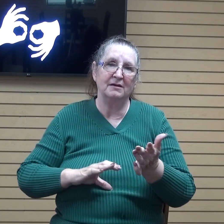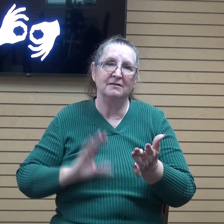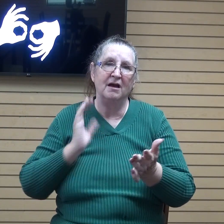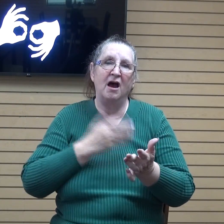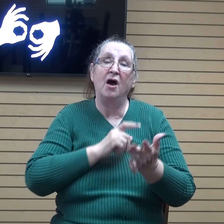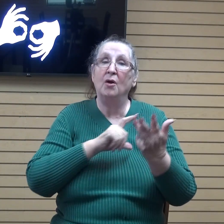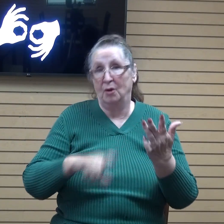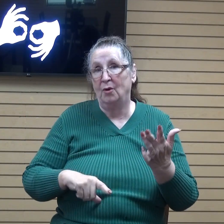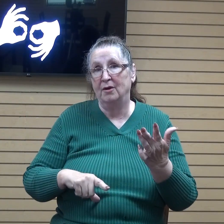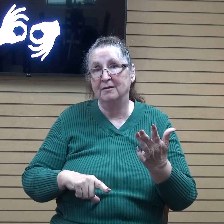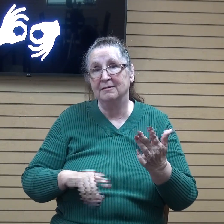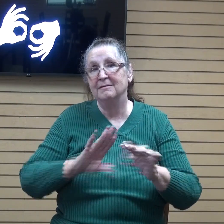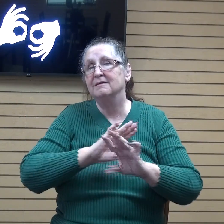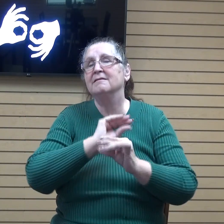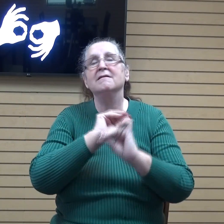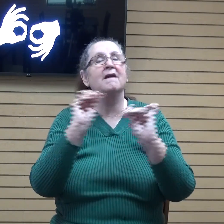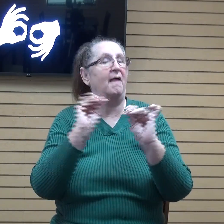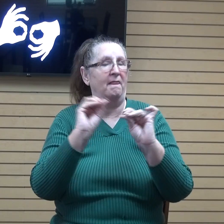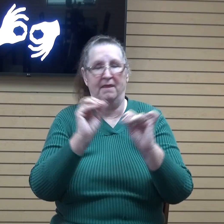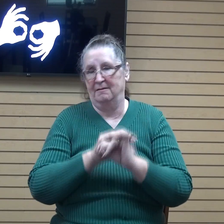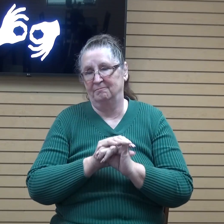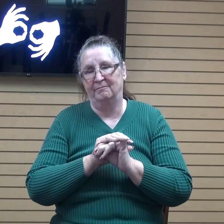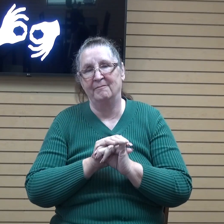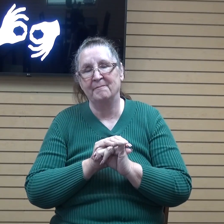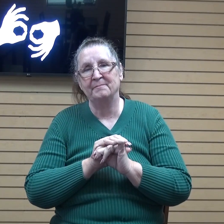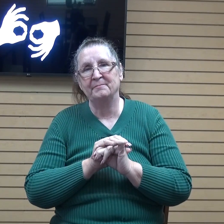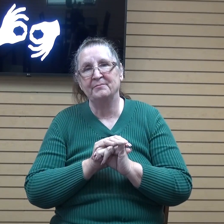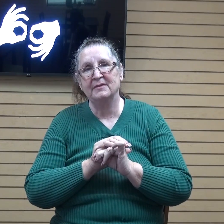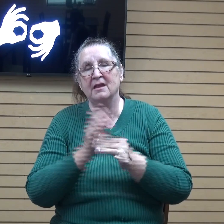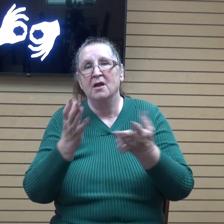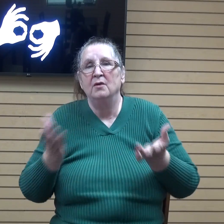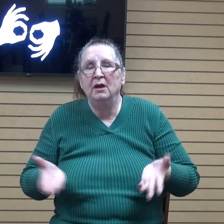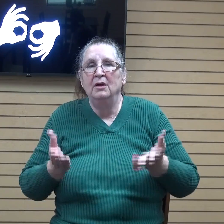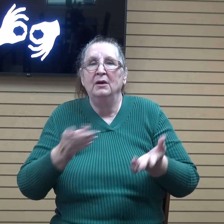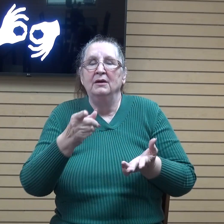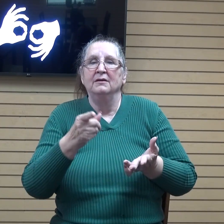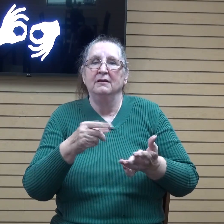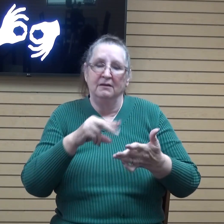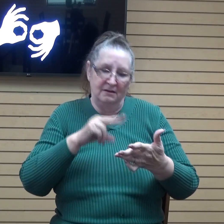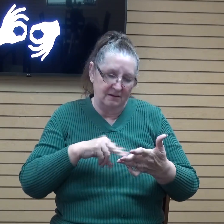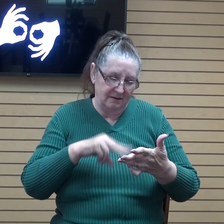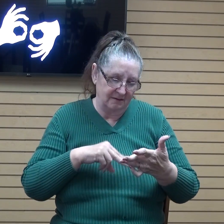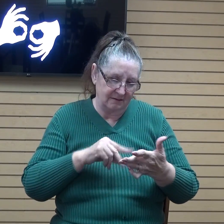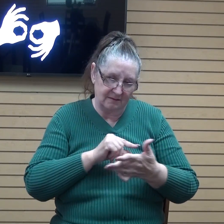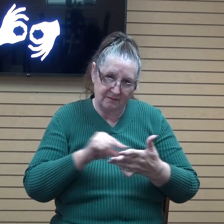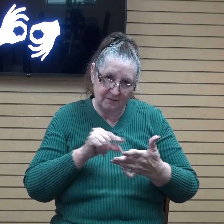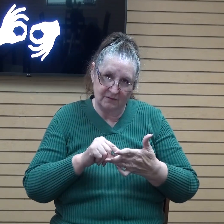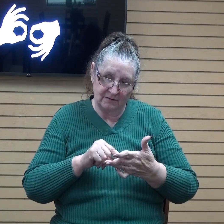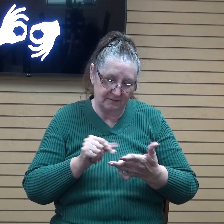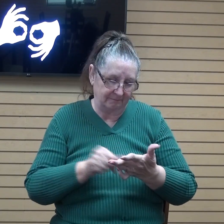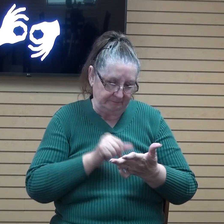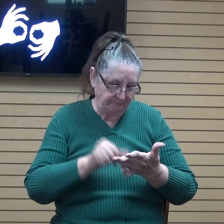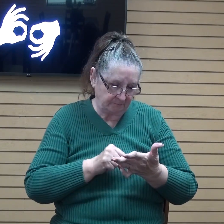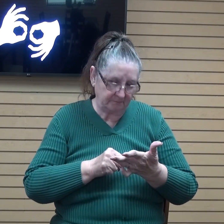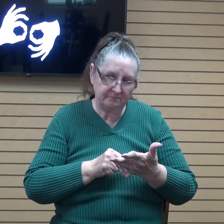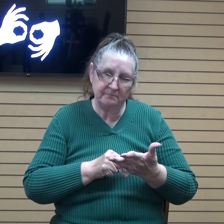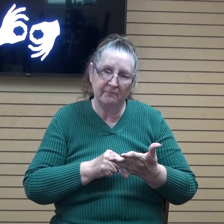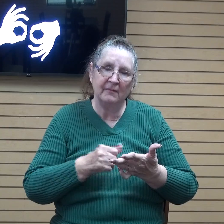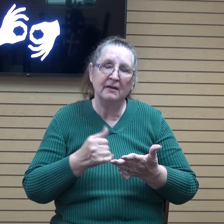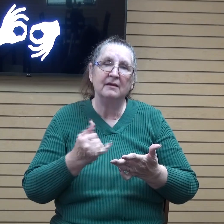and so i really want to encourage you guys to look these verses up today um if you haven't turned there already